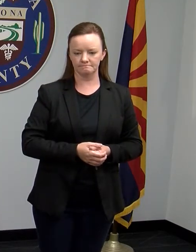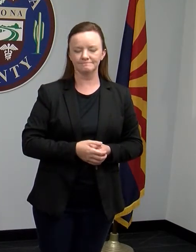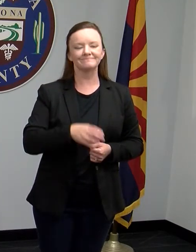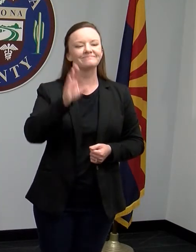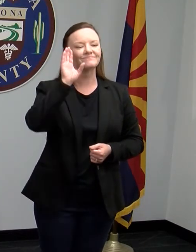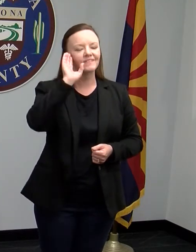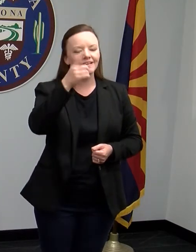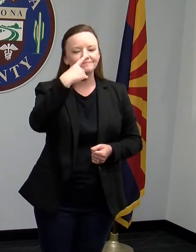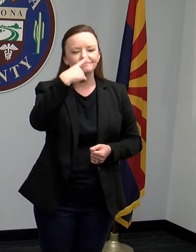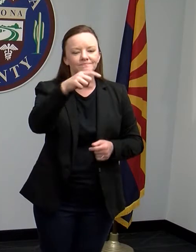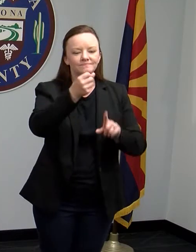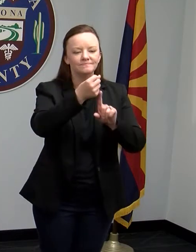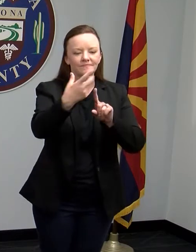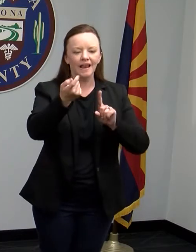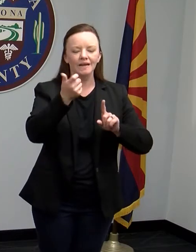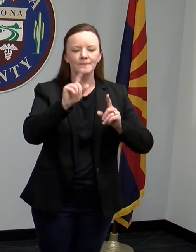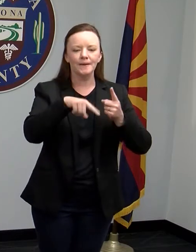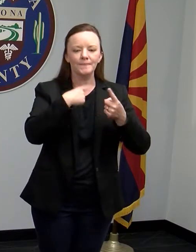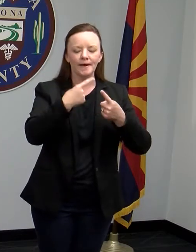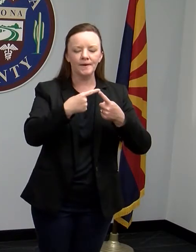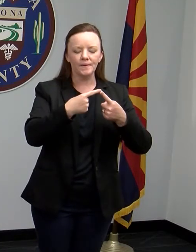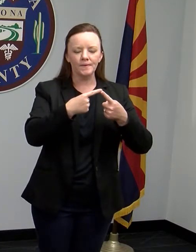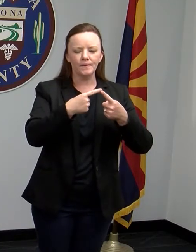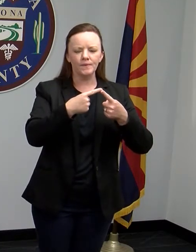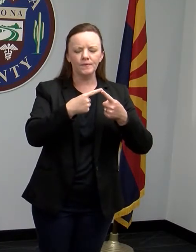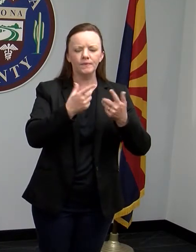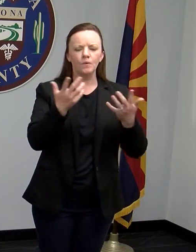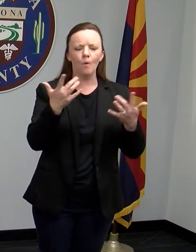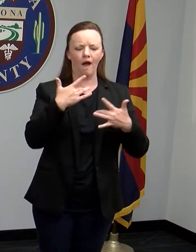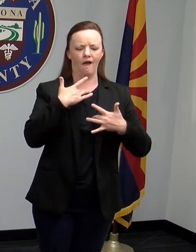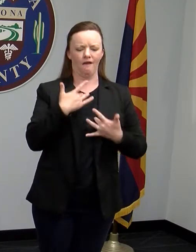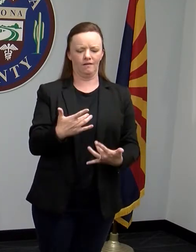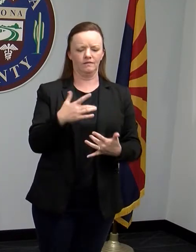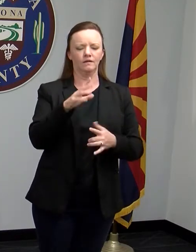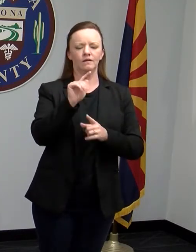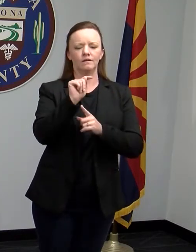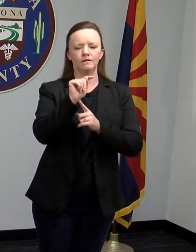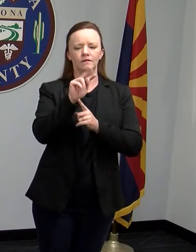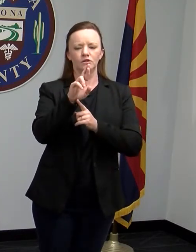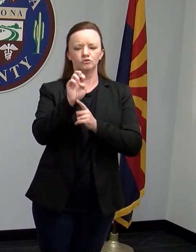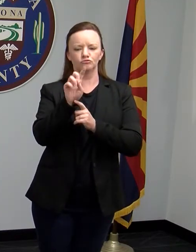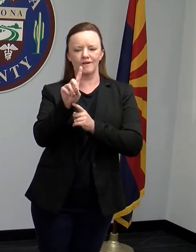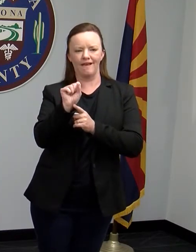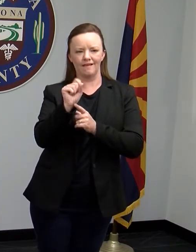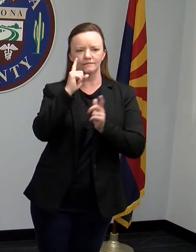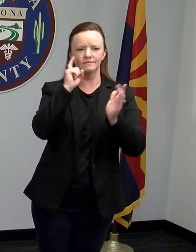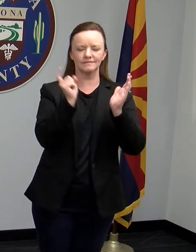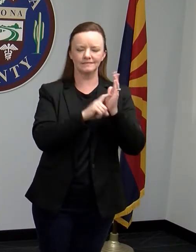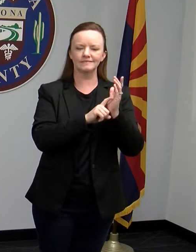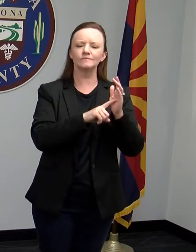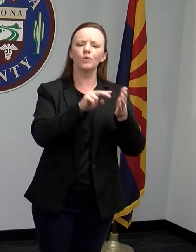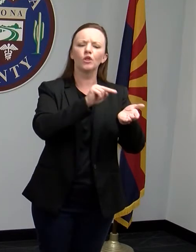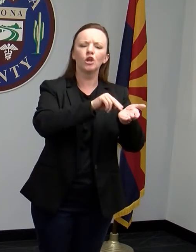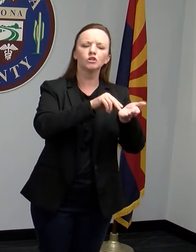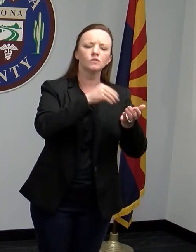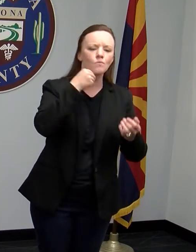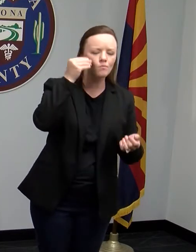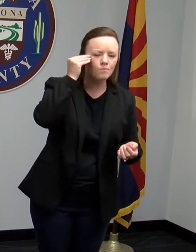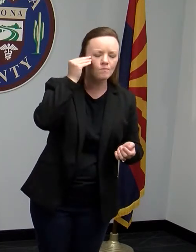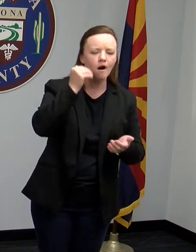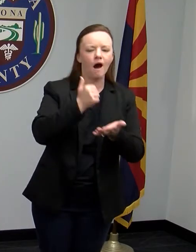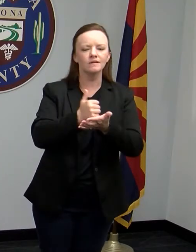Hi. Could you talk a little bit about what kind of trends you're seeing at the nursing homes and assisted living facilities